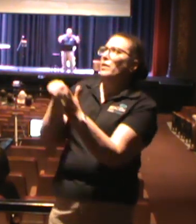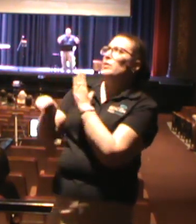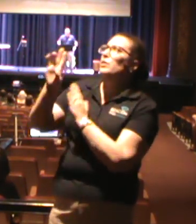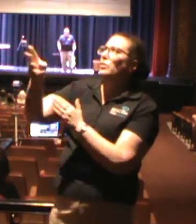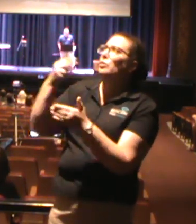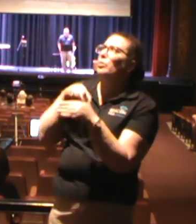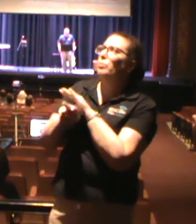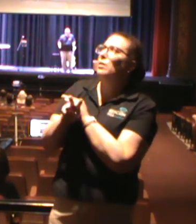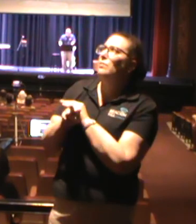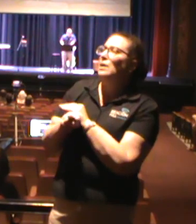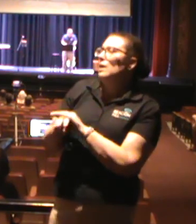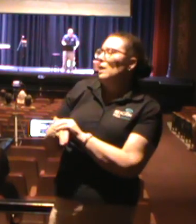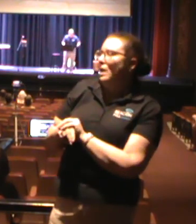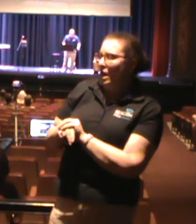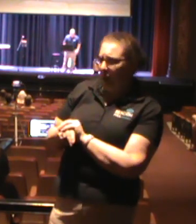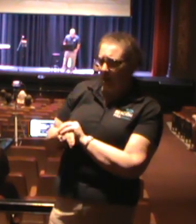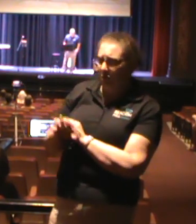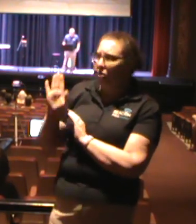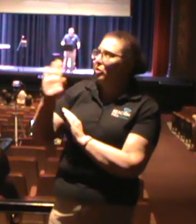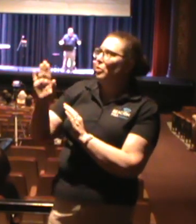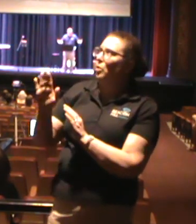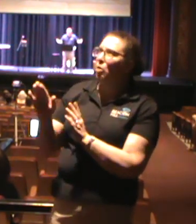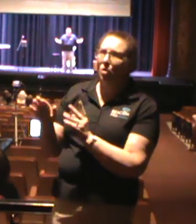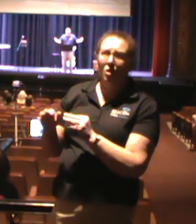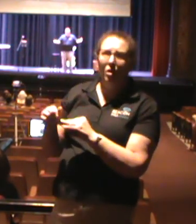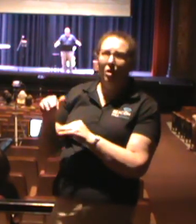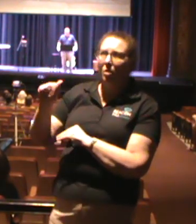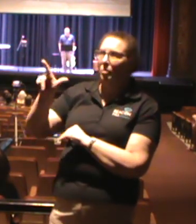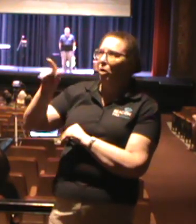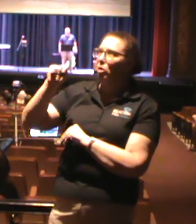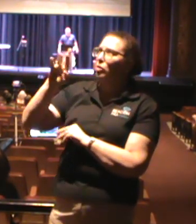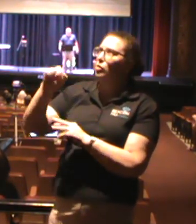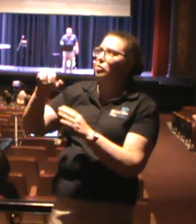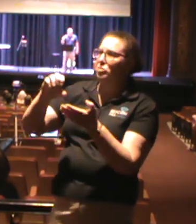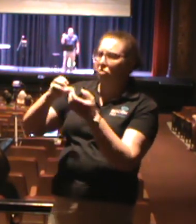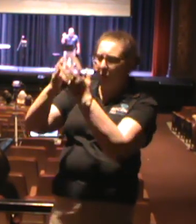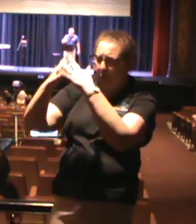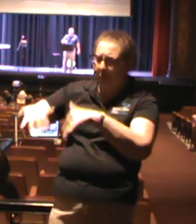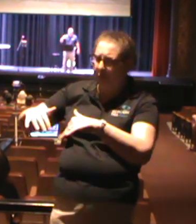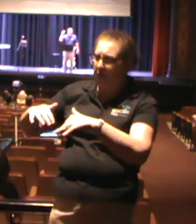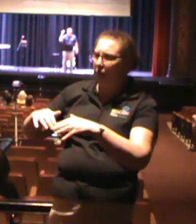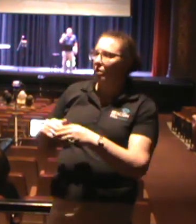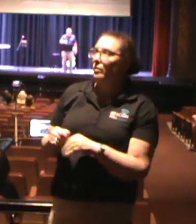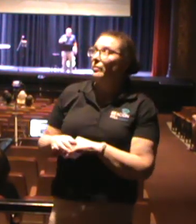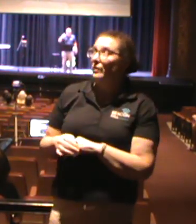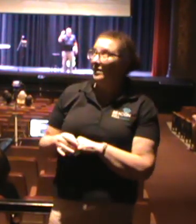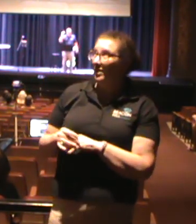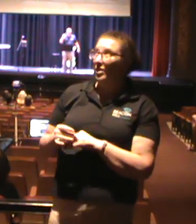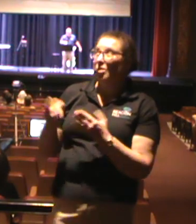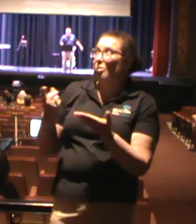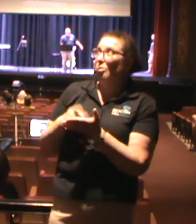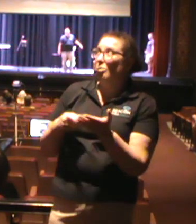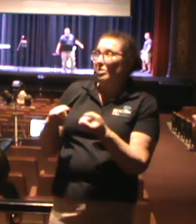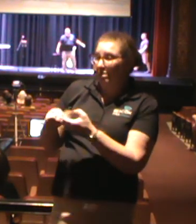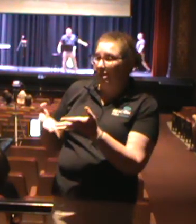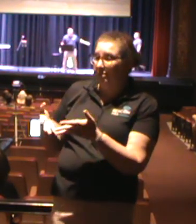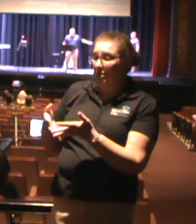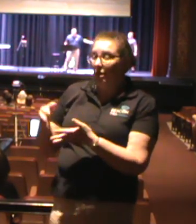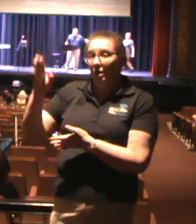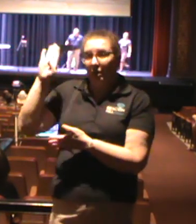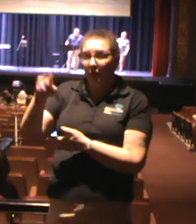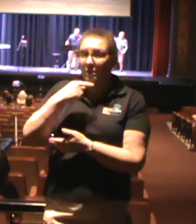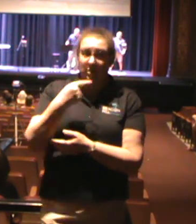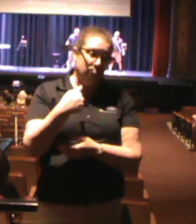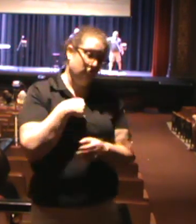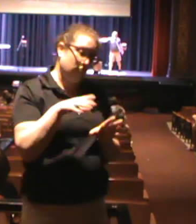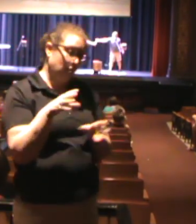I am the only one left and they are trying to take my life. But what God has answered in him, I have left 7,000 for myself who